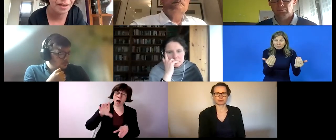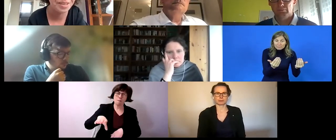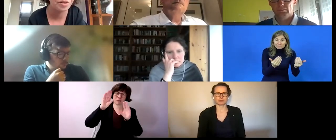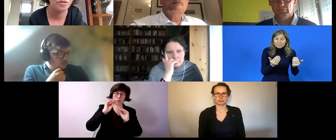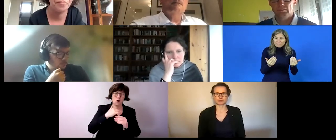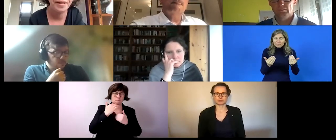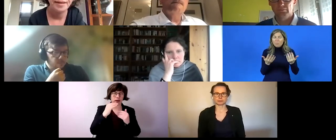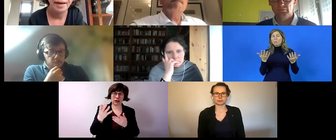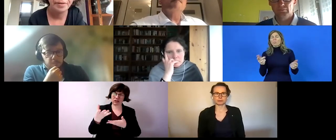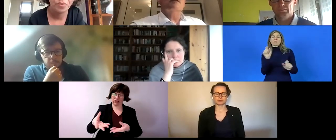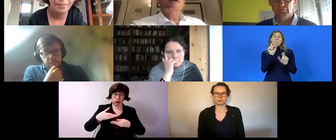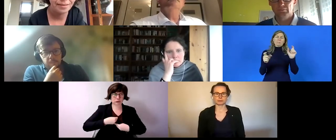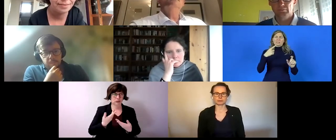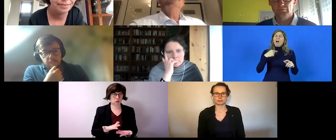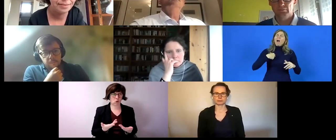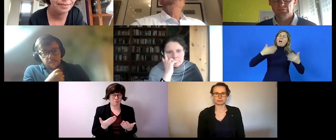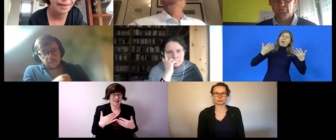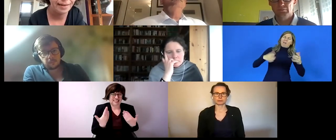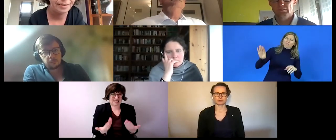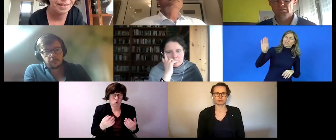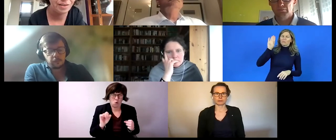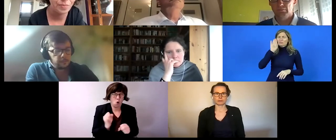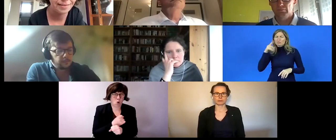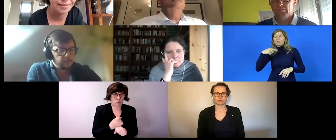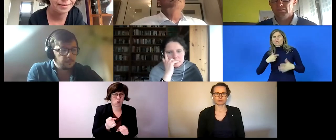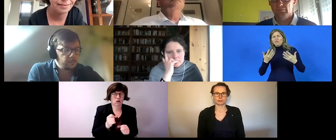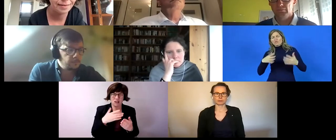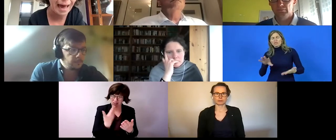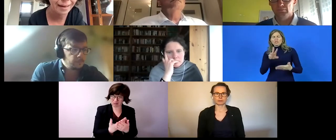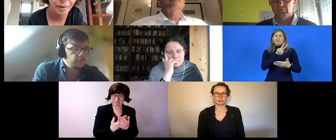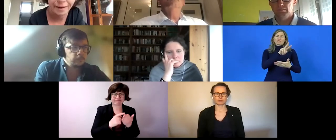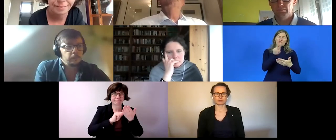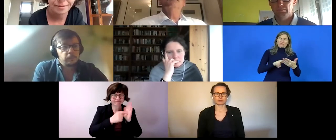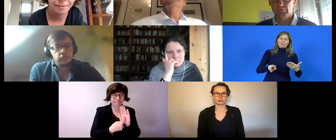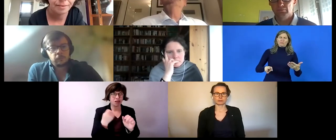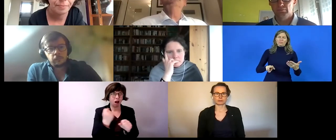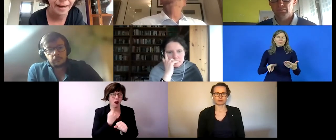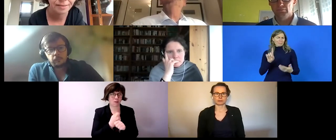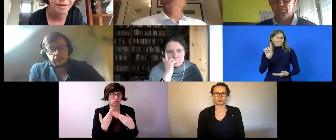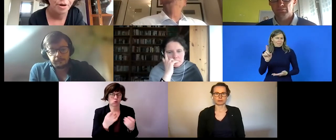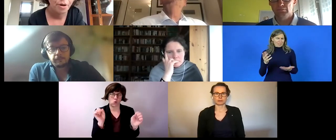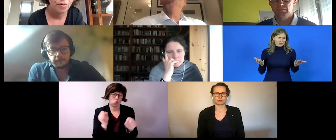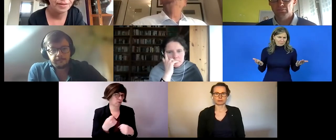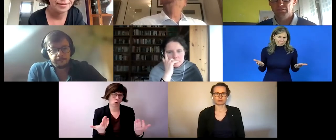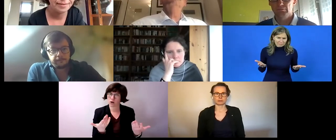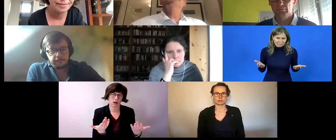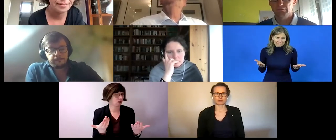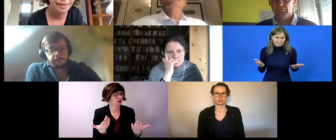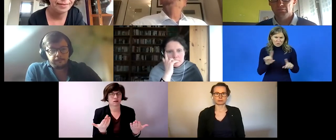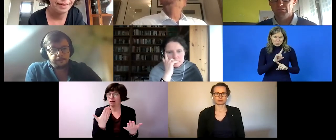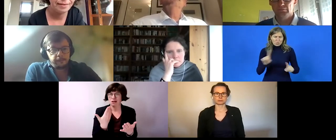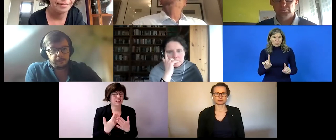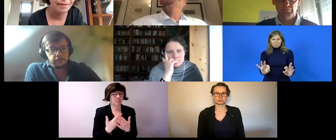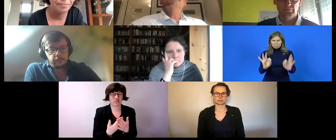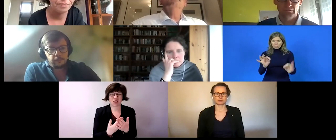heard and i have read and so on but that's not really a hard evidence or